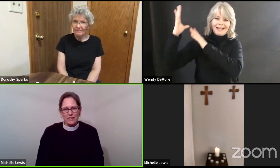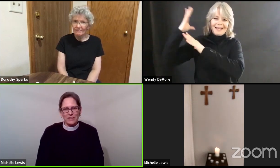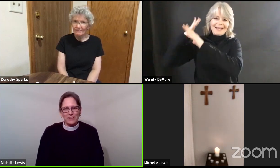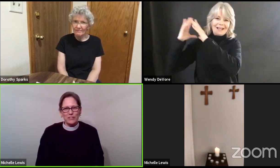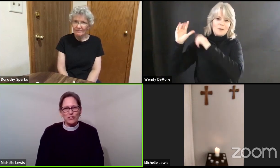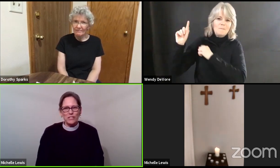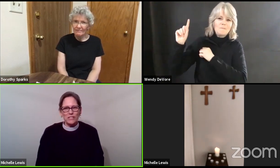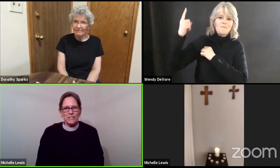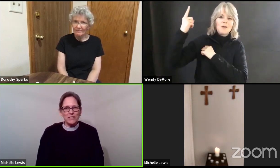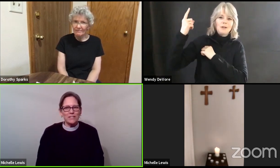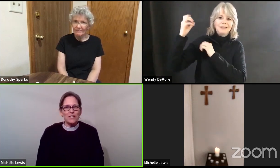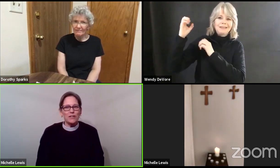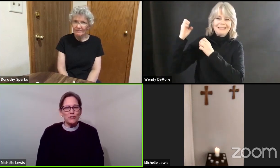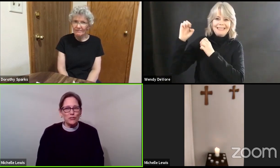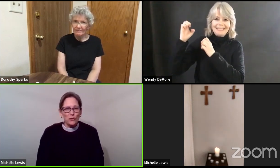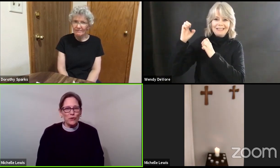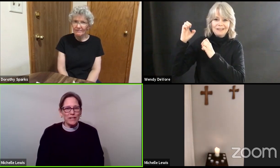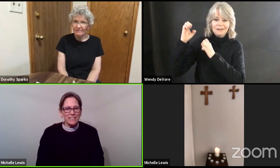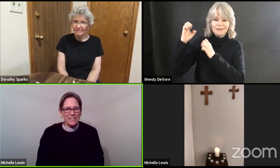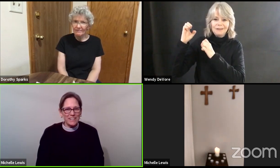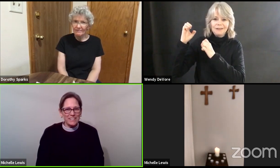Jesus joins us